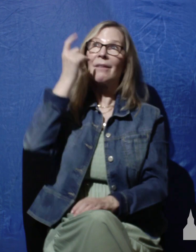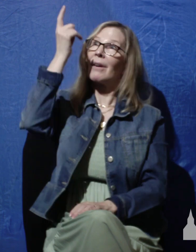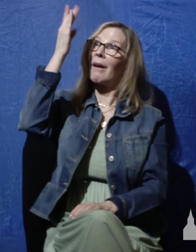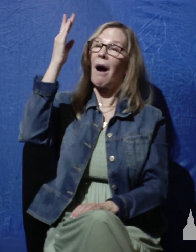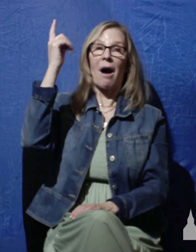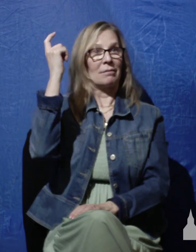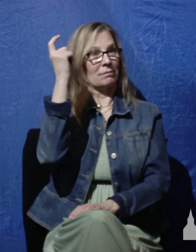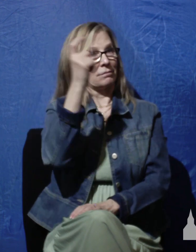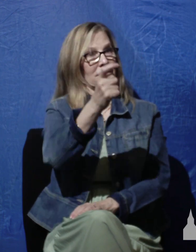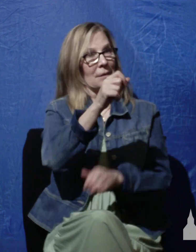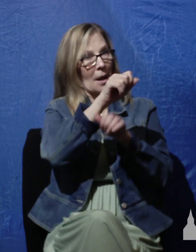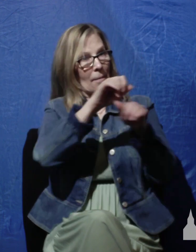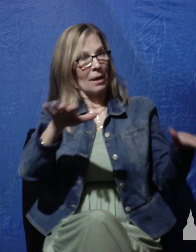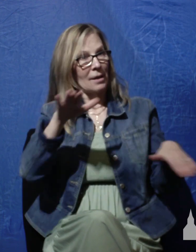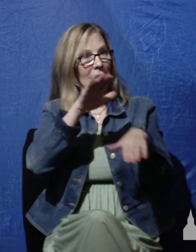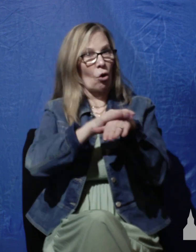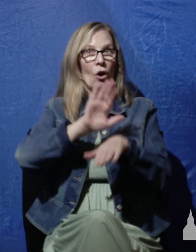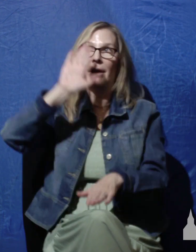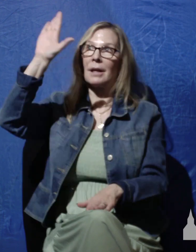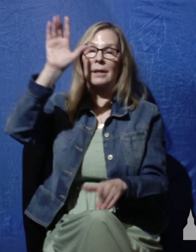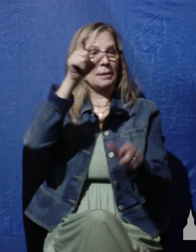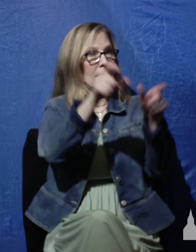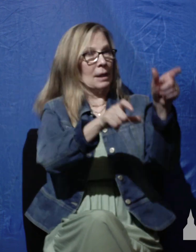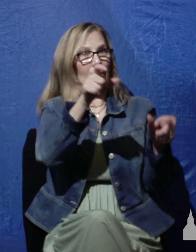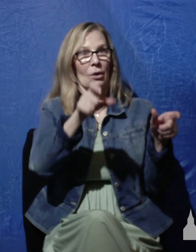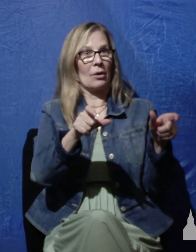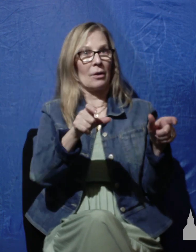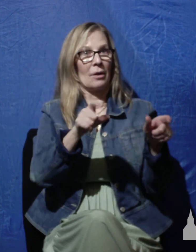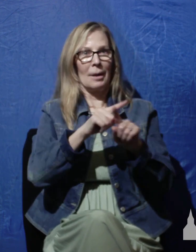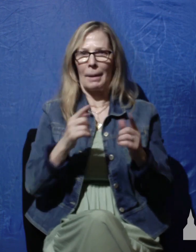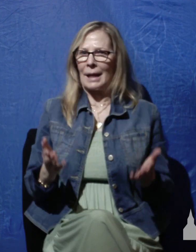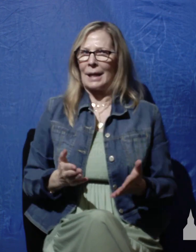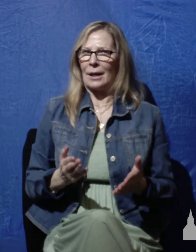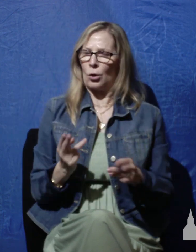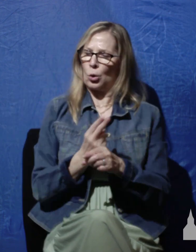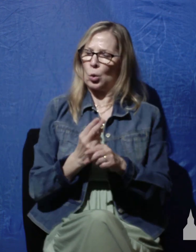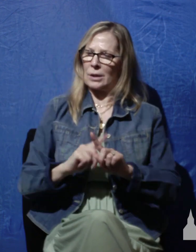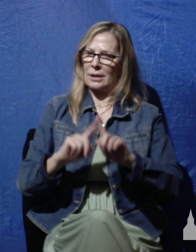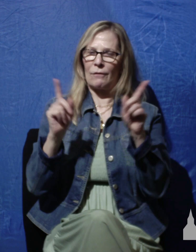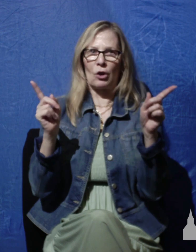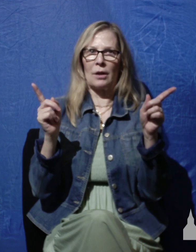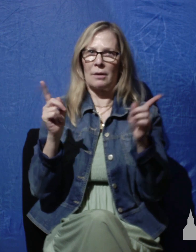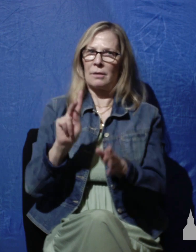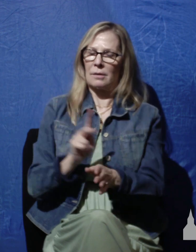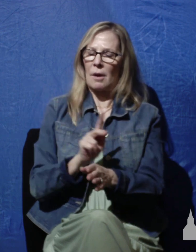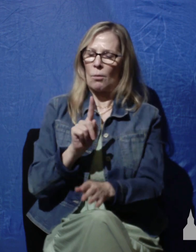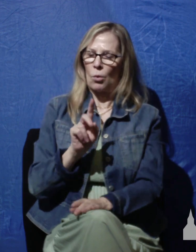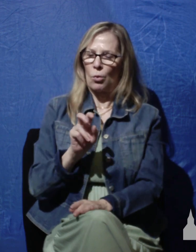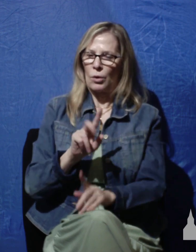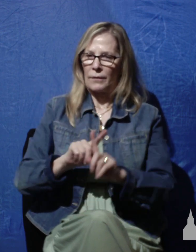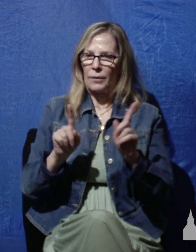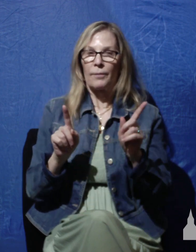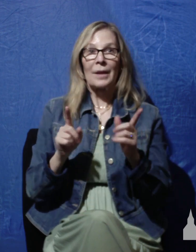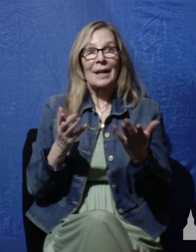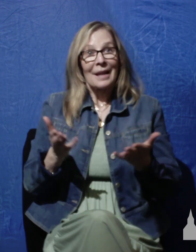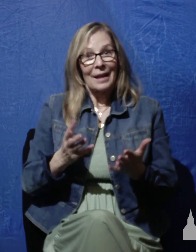upon his people. But that's not how it's being used here in Psalm 103. See here David orders